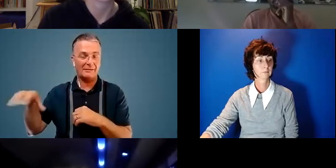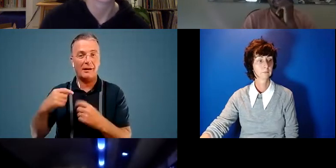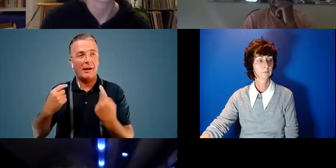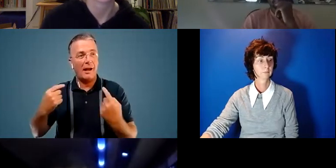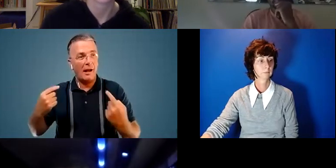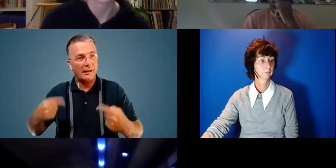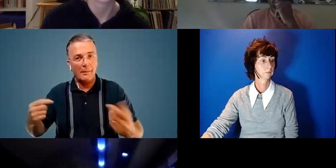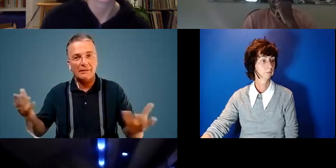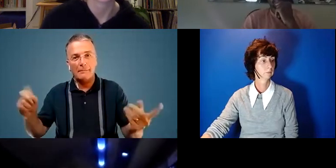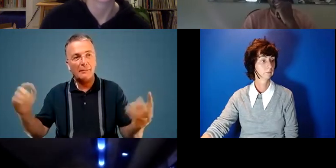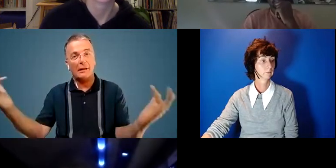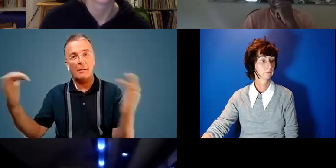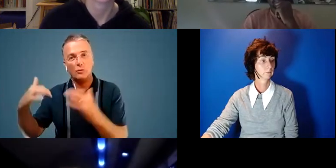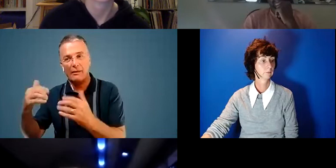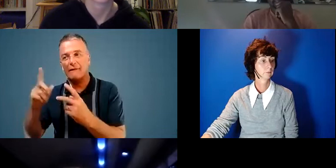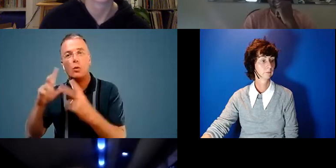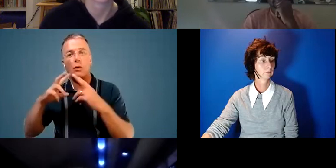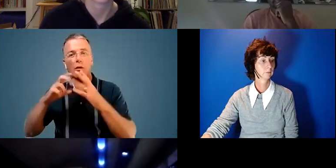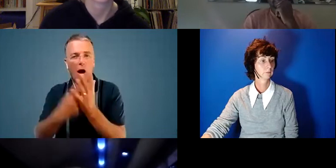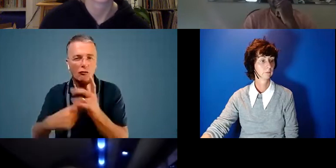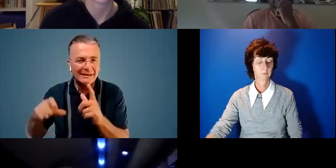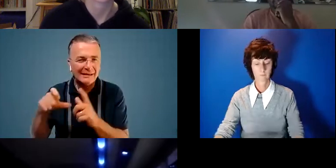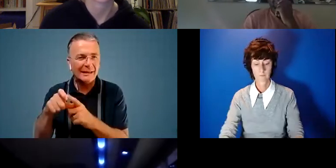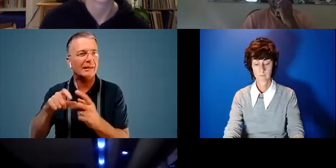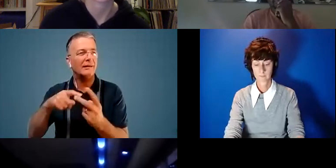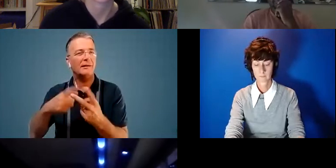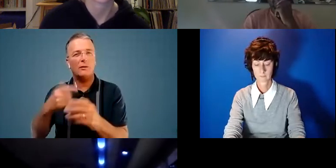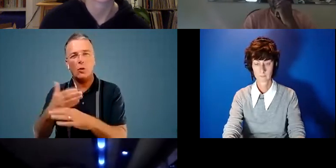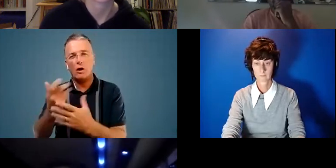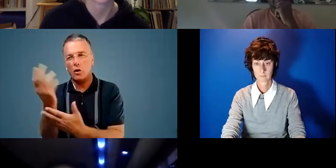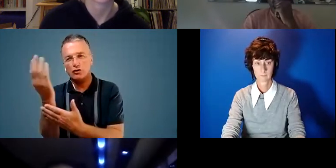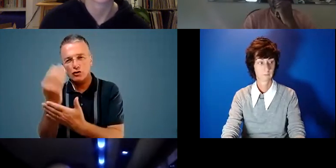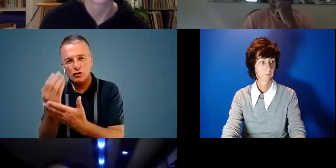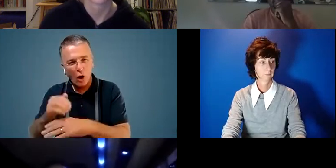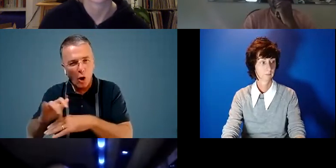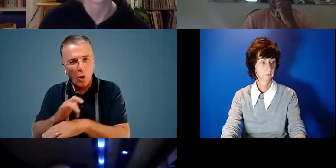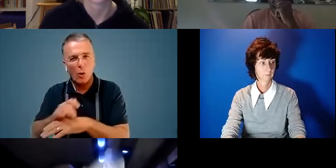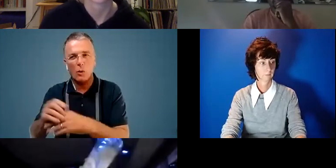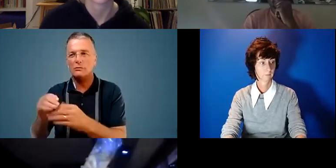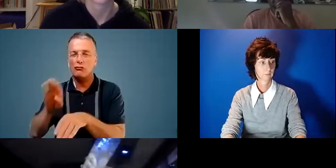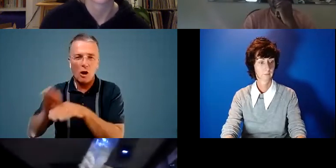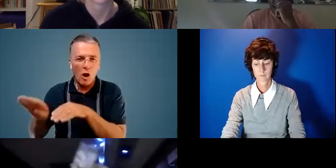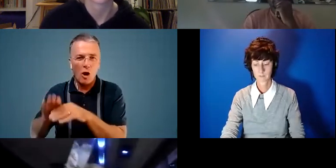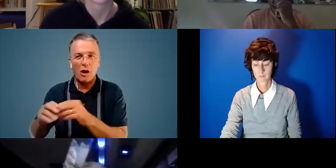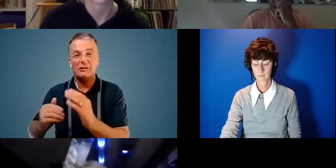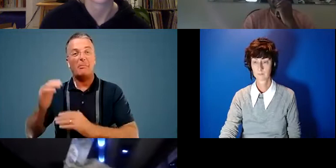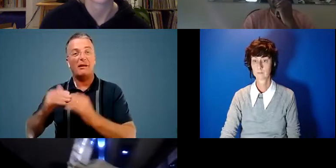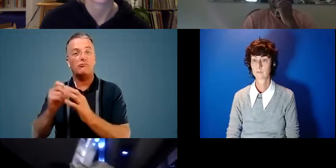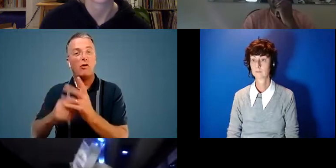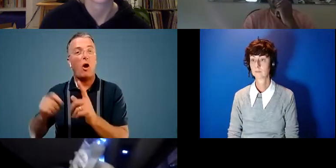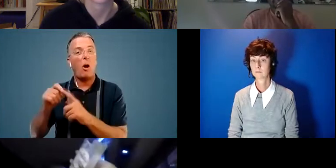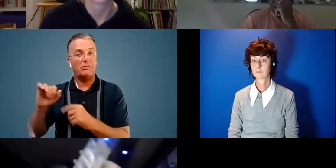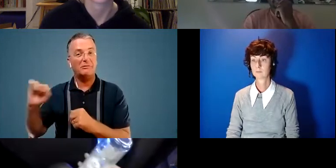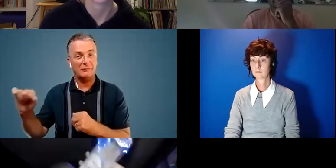and do research development work on shows rehearse um build props and for the first time